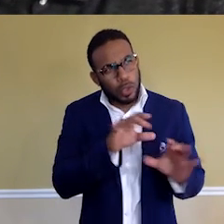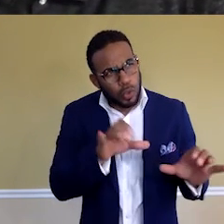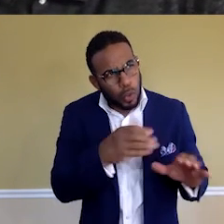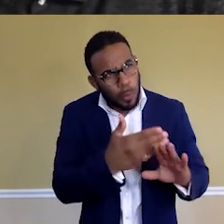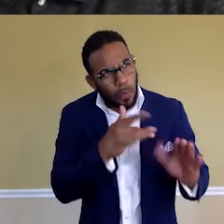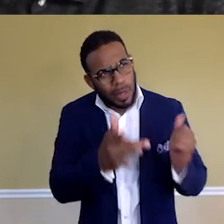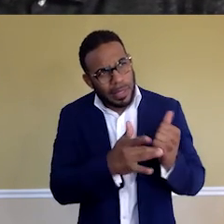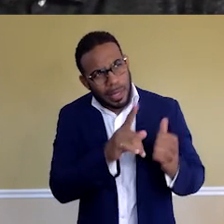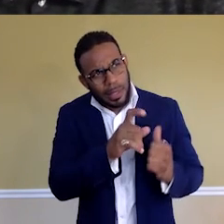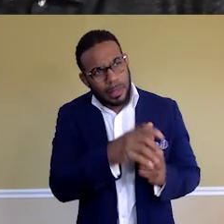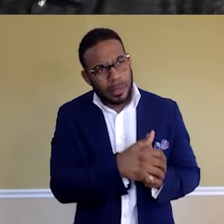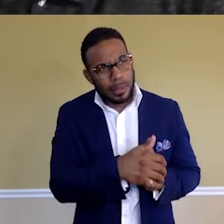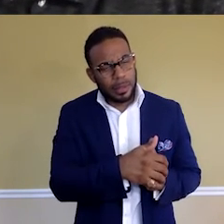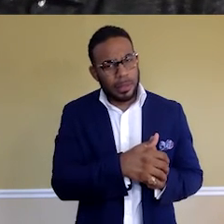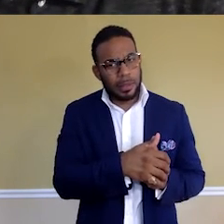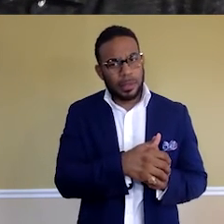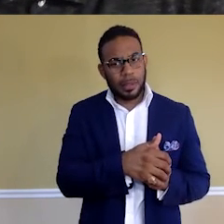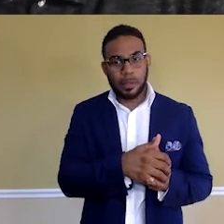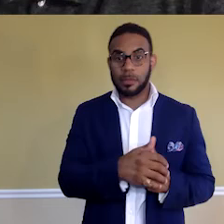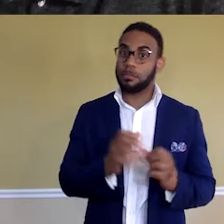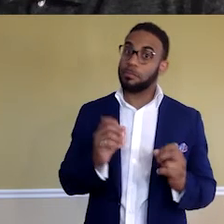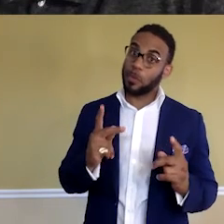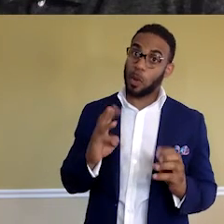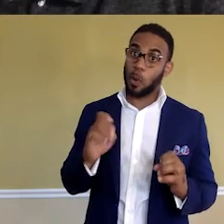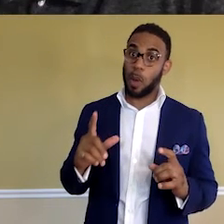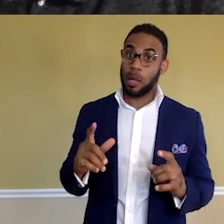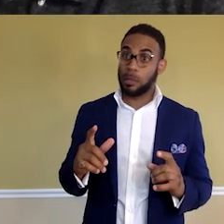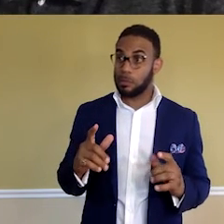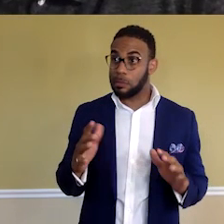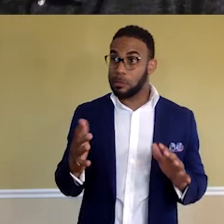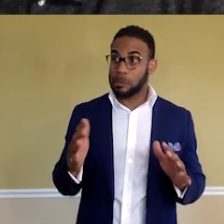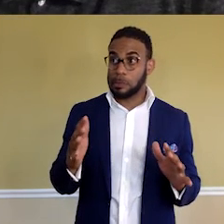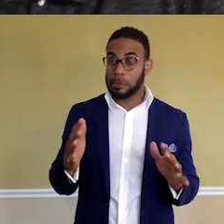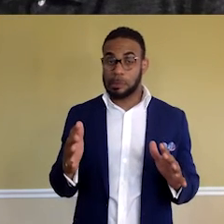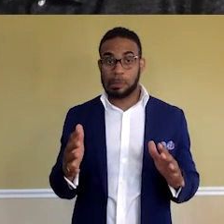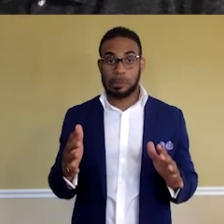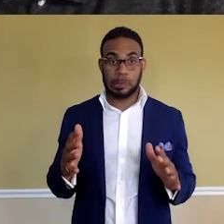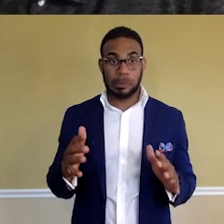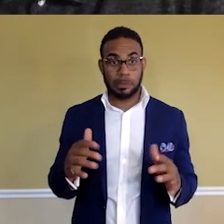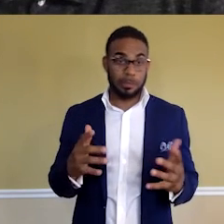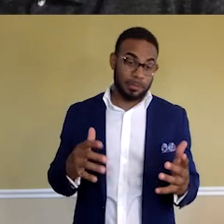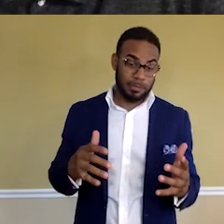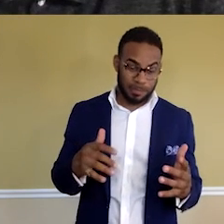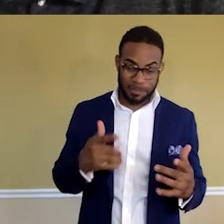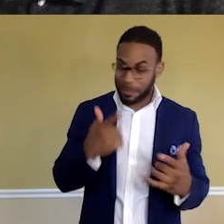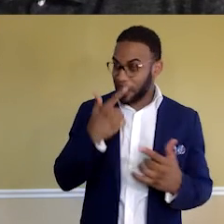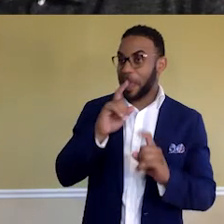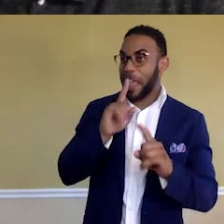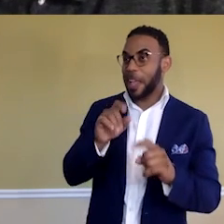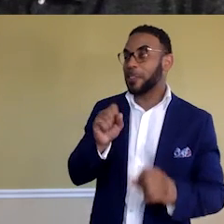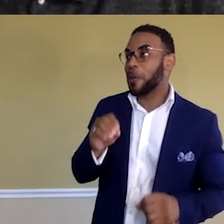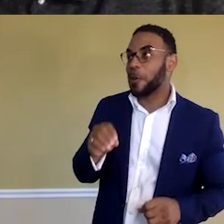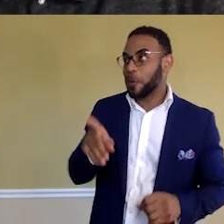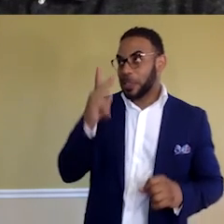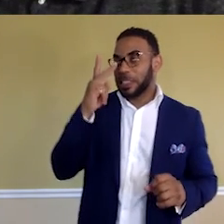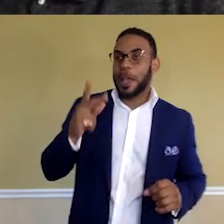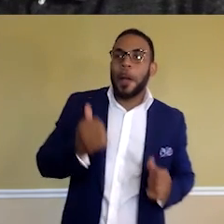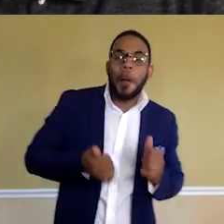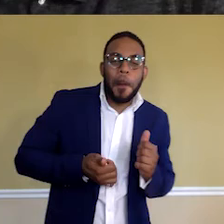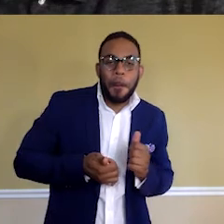tech? Okay. Well, it's kind of an interesting answer. So you see, what actually brought me into